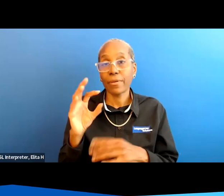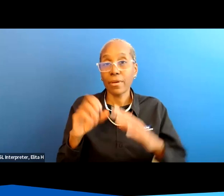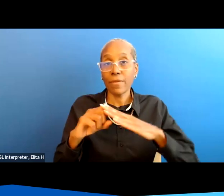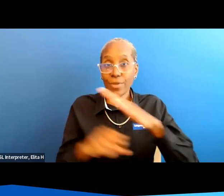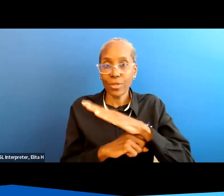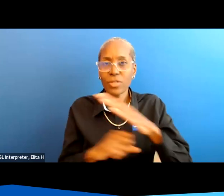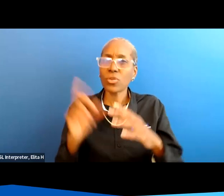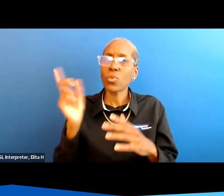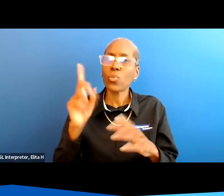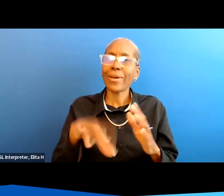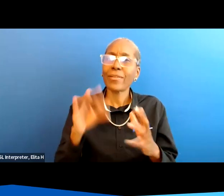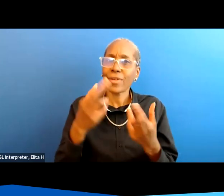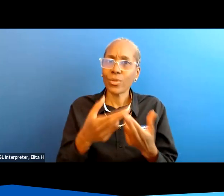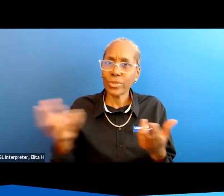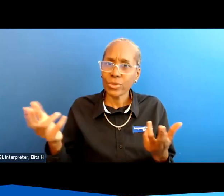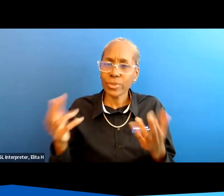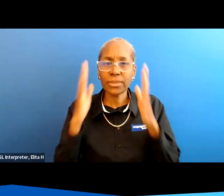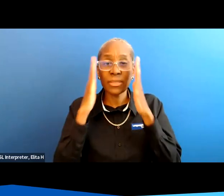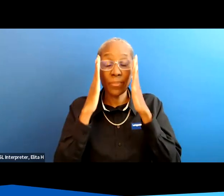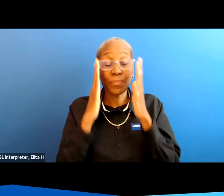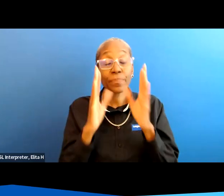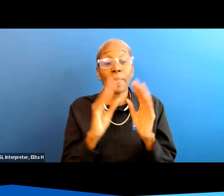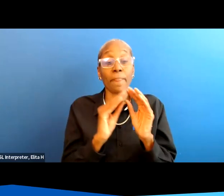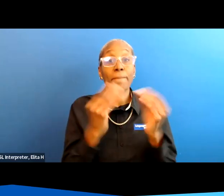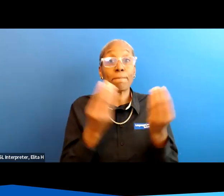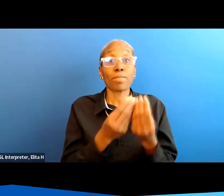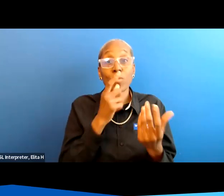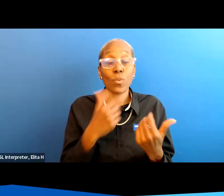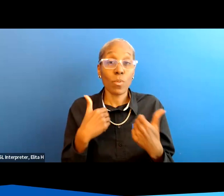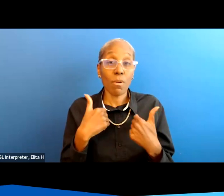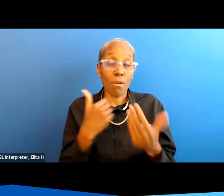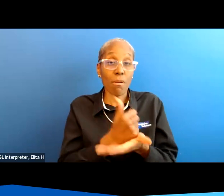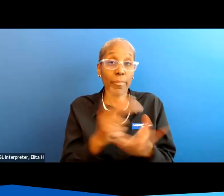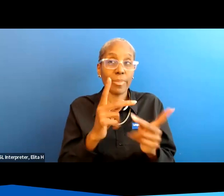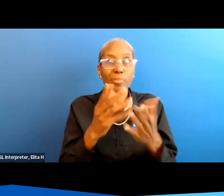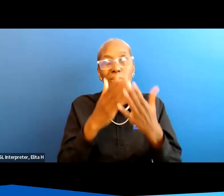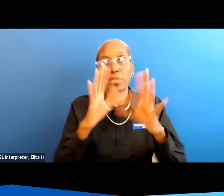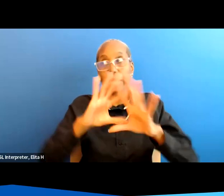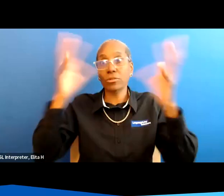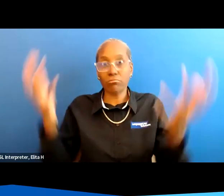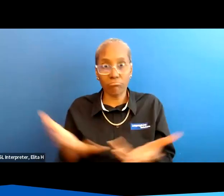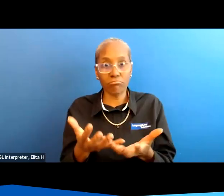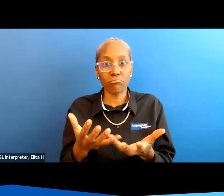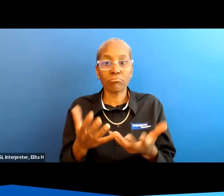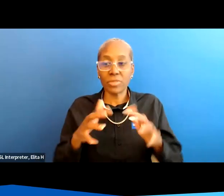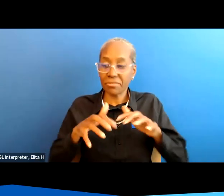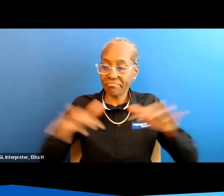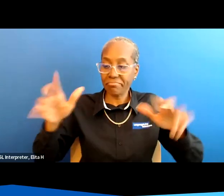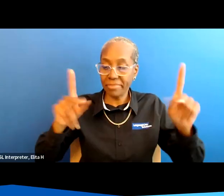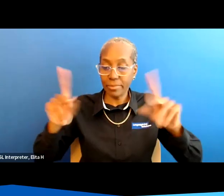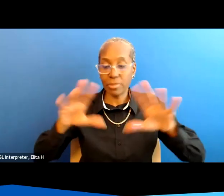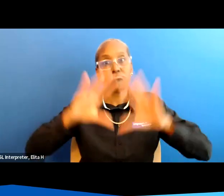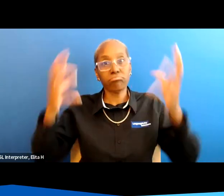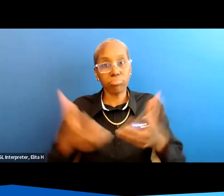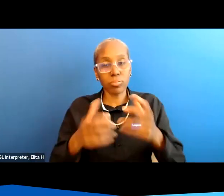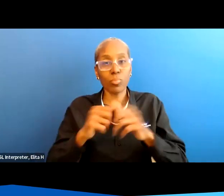to find resources there are organizations that help people as a whole that help the population as a whole with